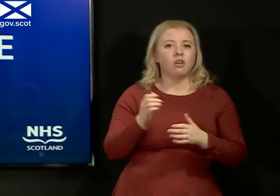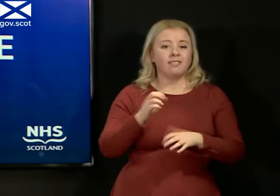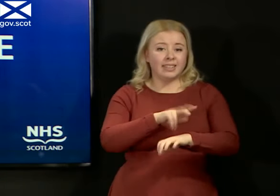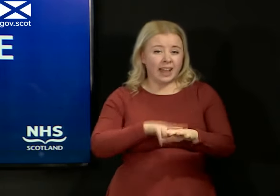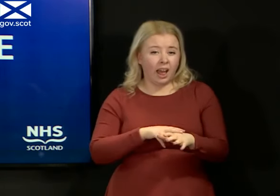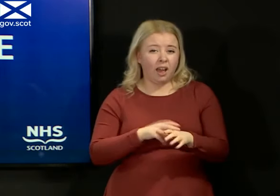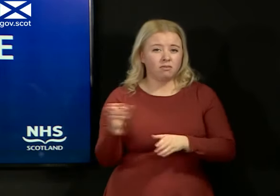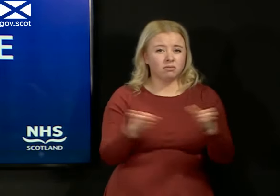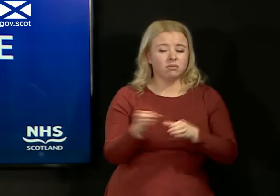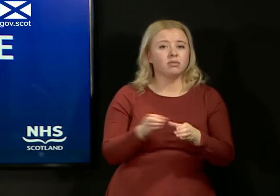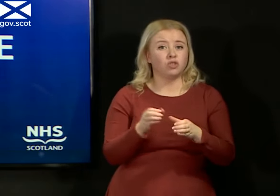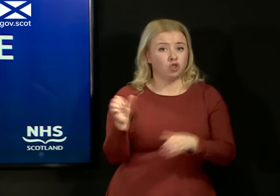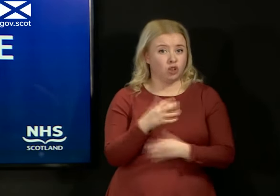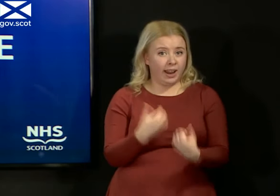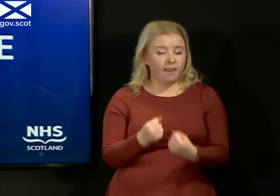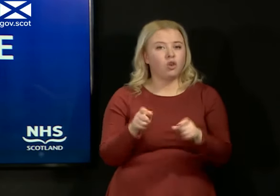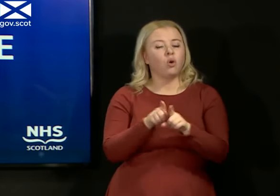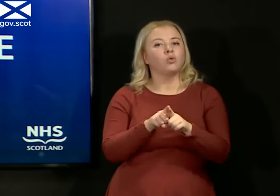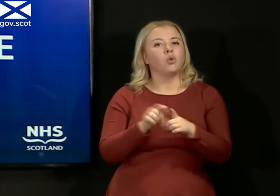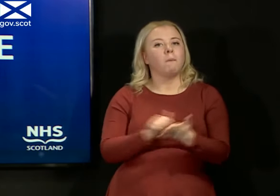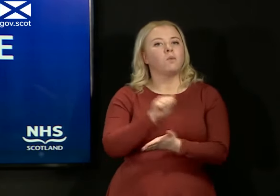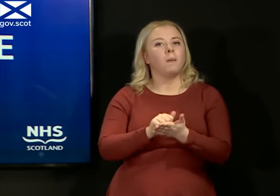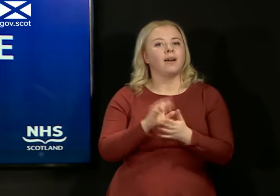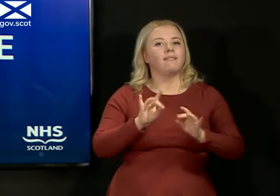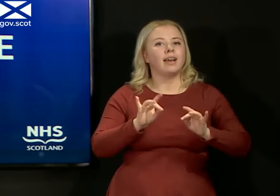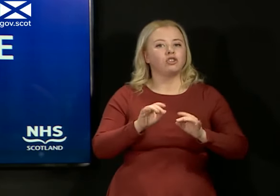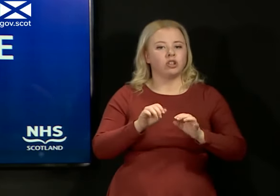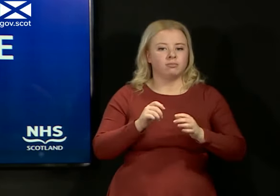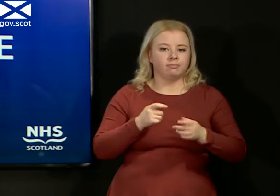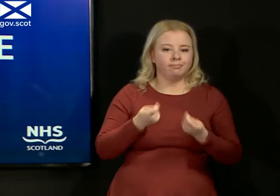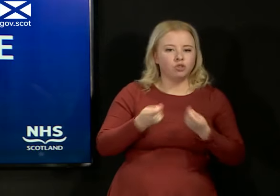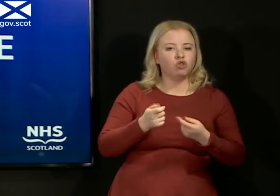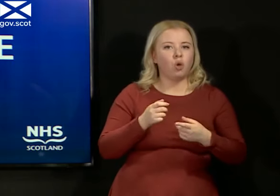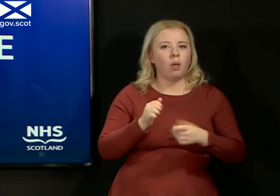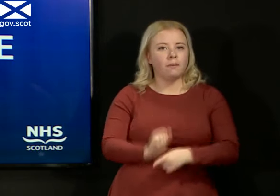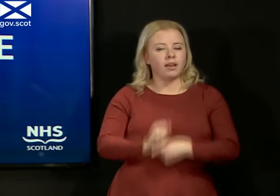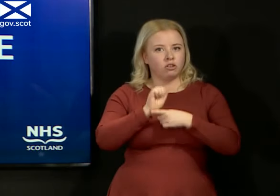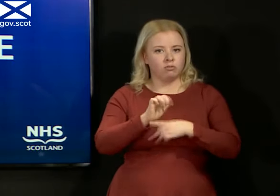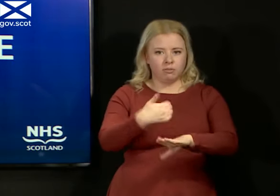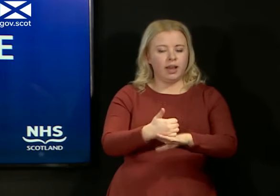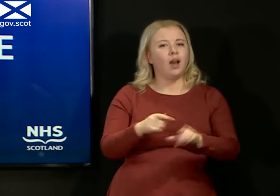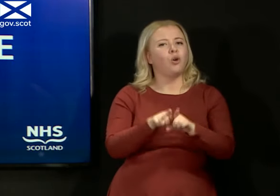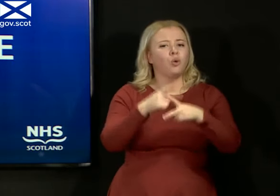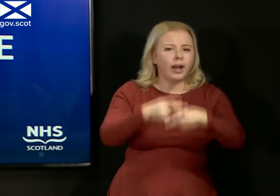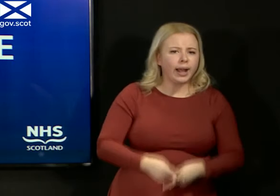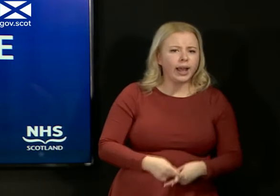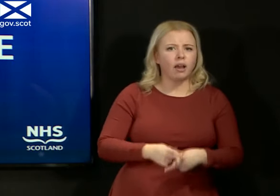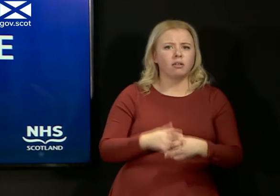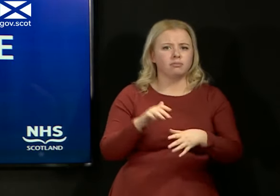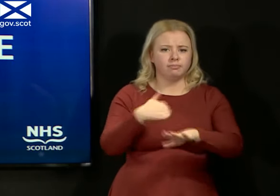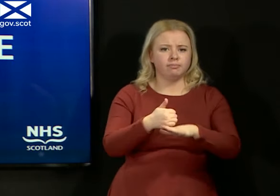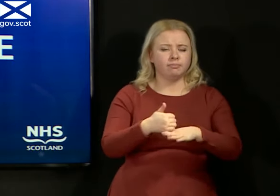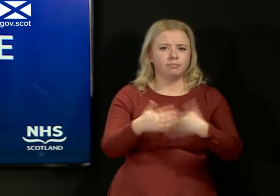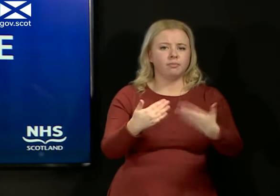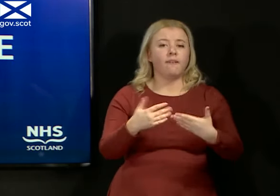that proper infection prevention and control is in place and that care is also in place for the residents